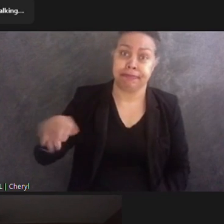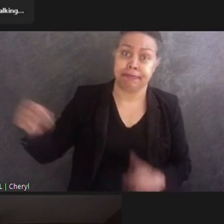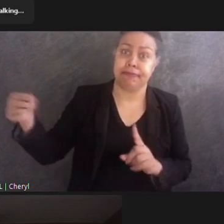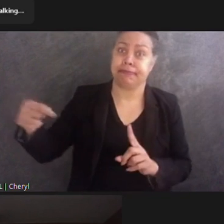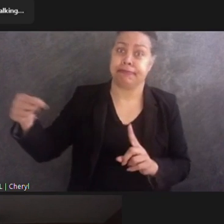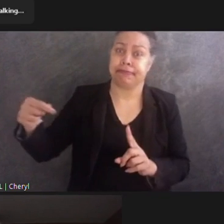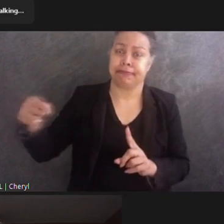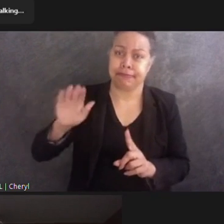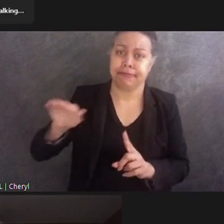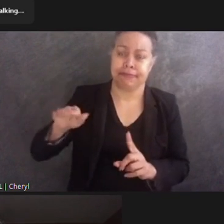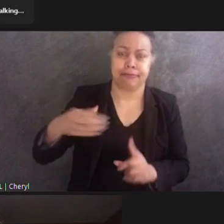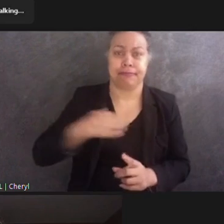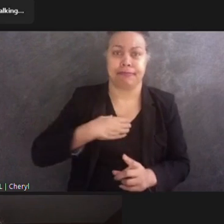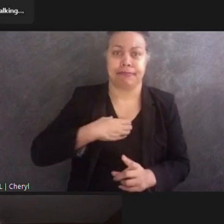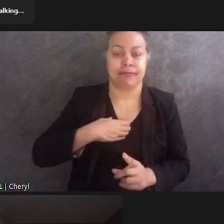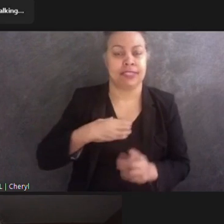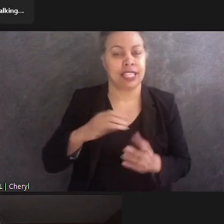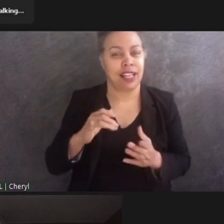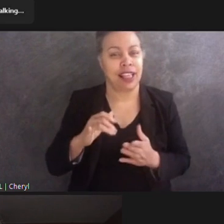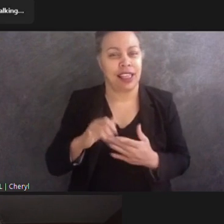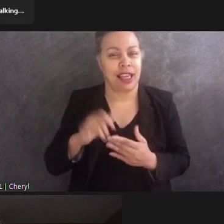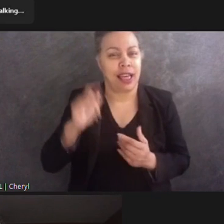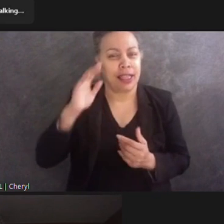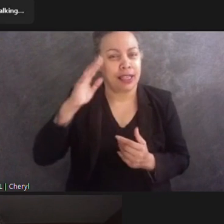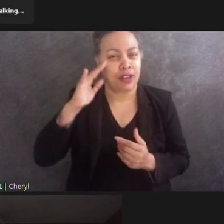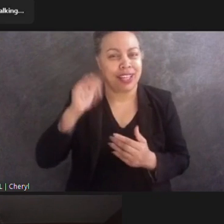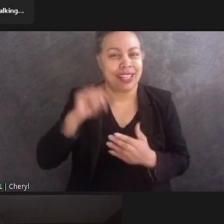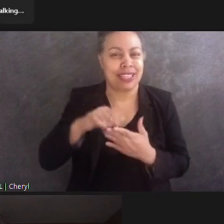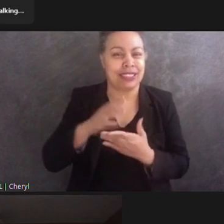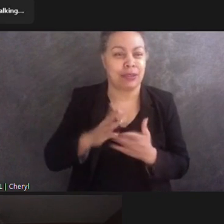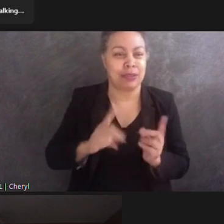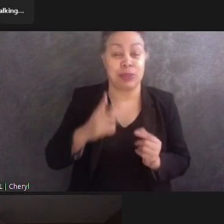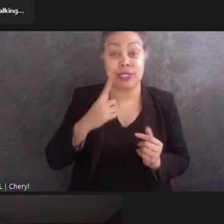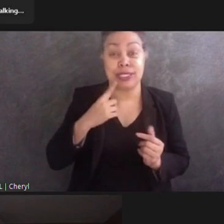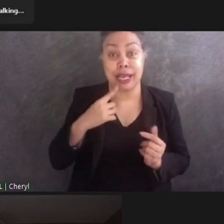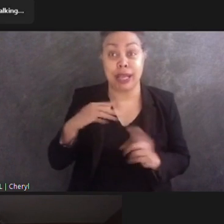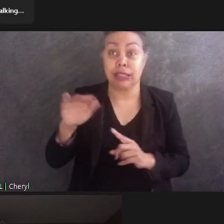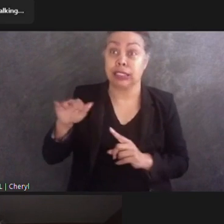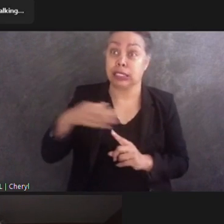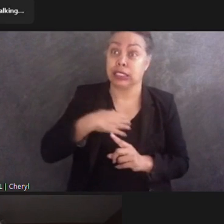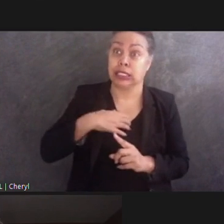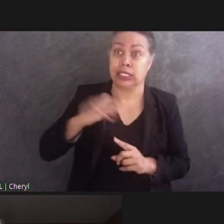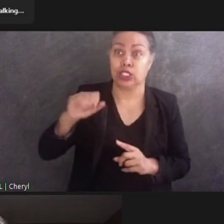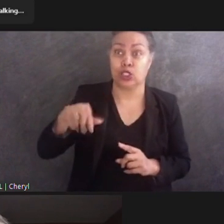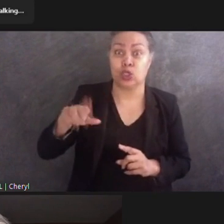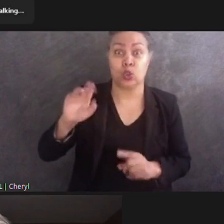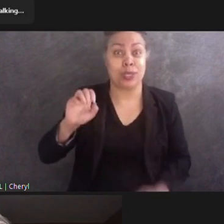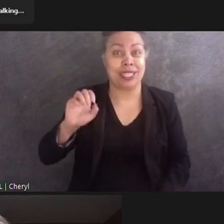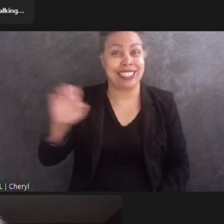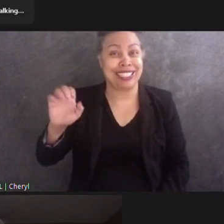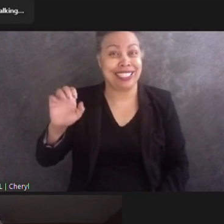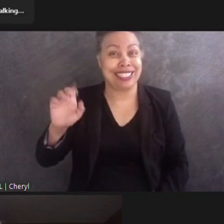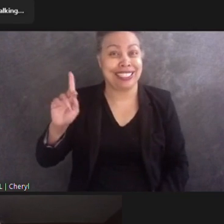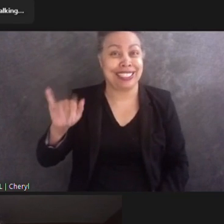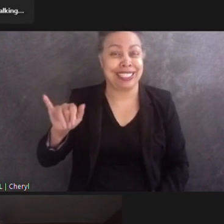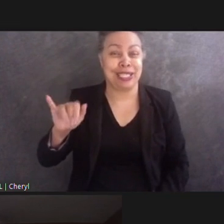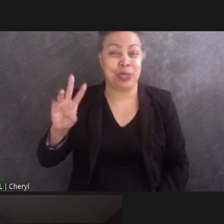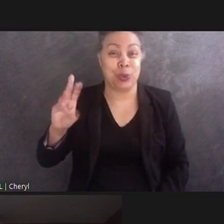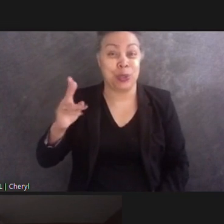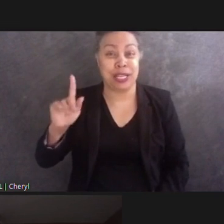some of my relatives would say, the squeaky wheel gets the grease. So just keep your